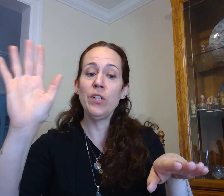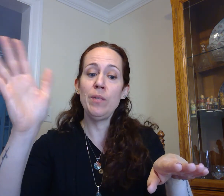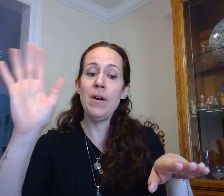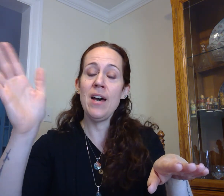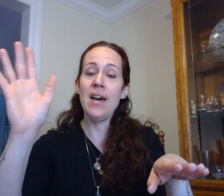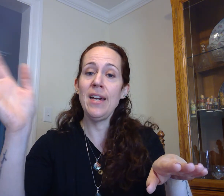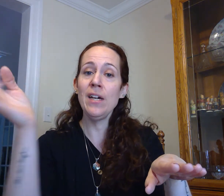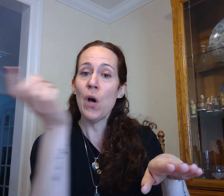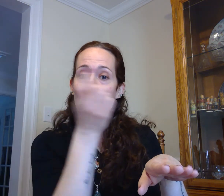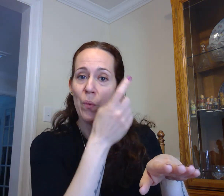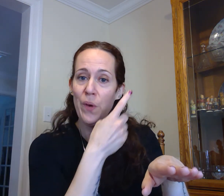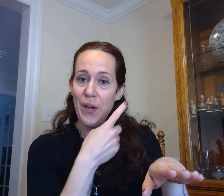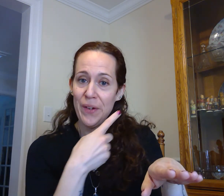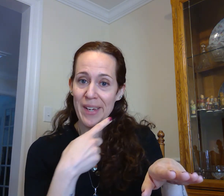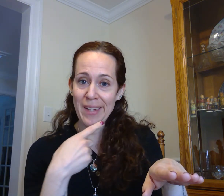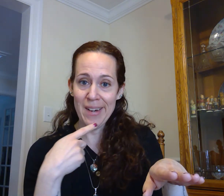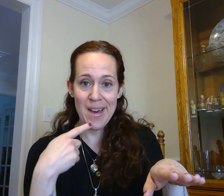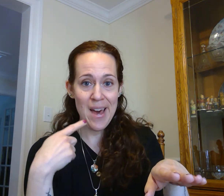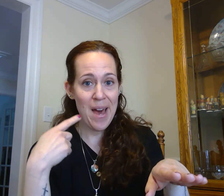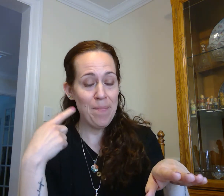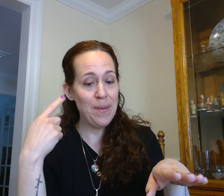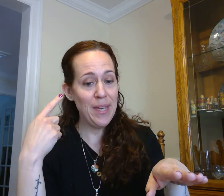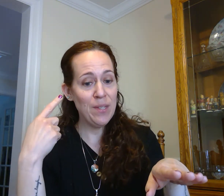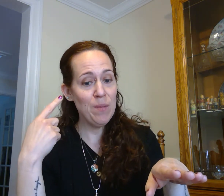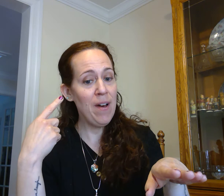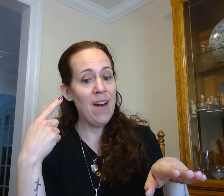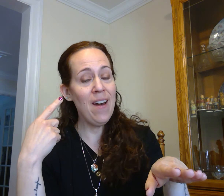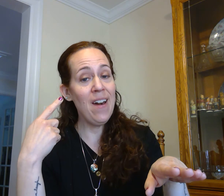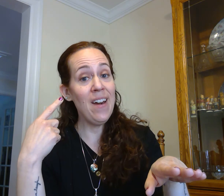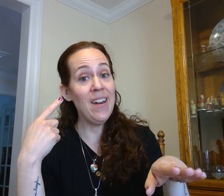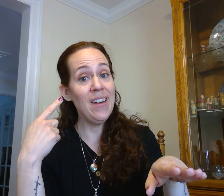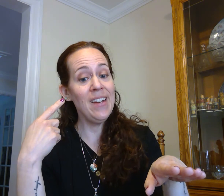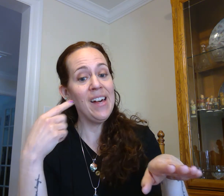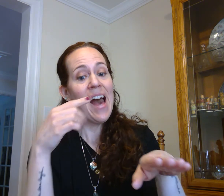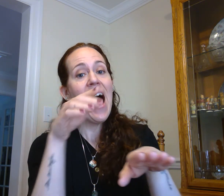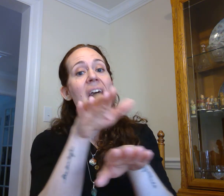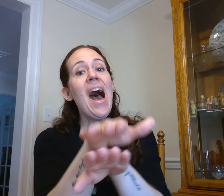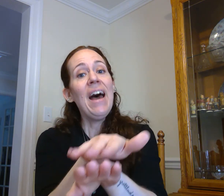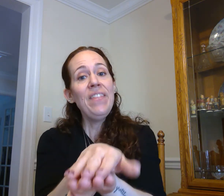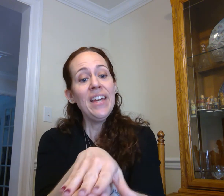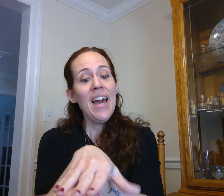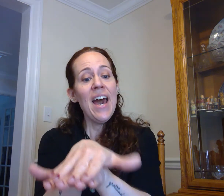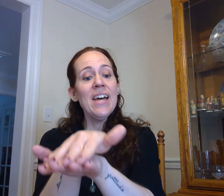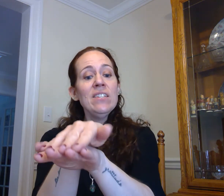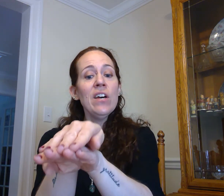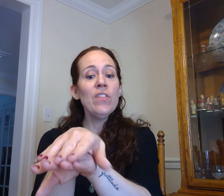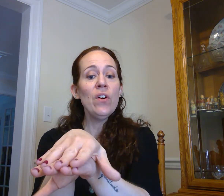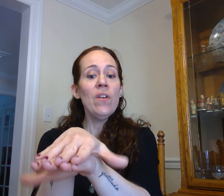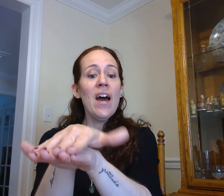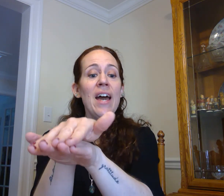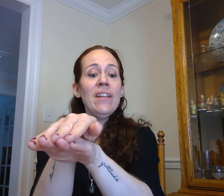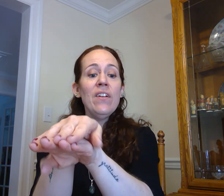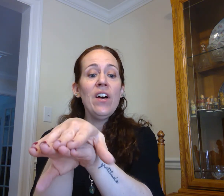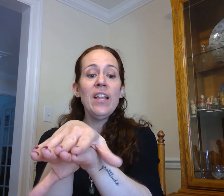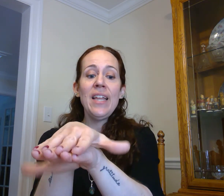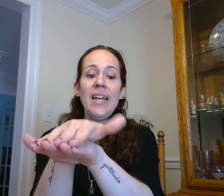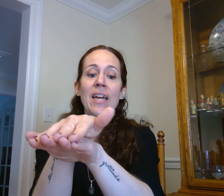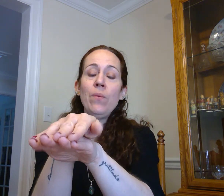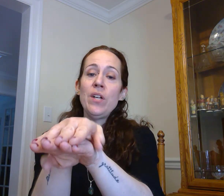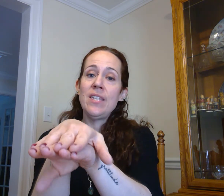goodbye wearing a happy smile crocodile at the end of the ride the lady was